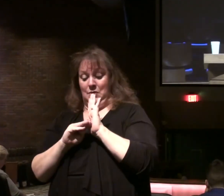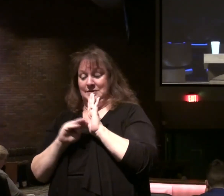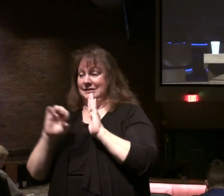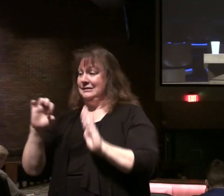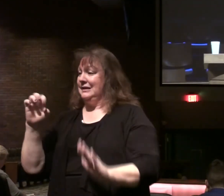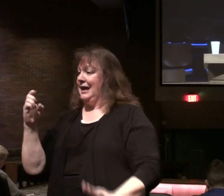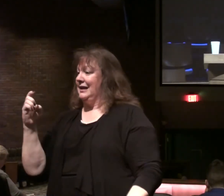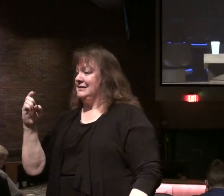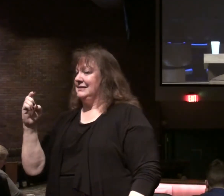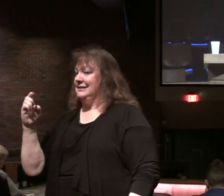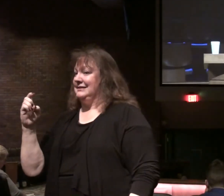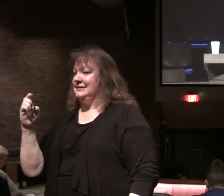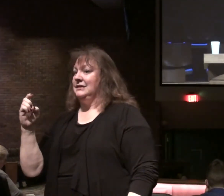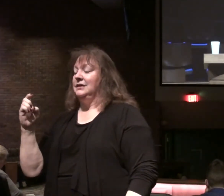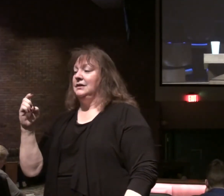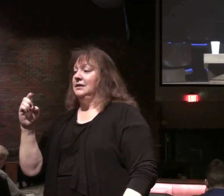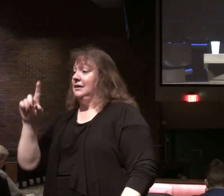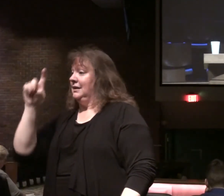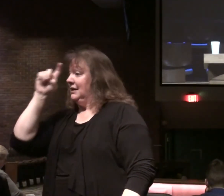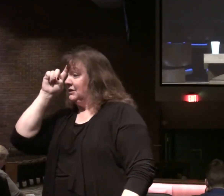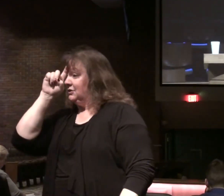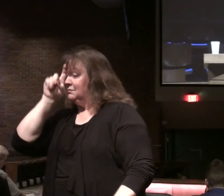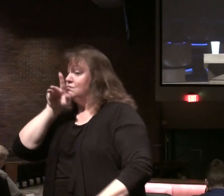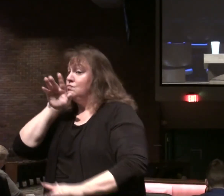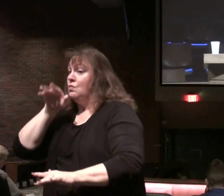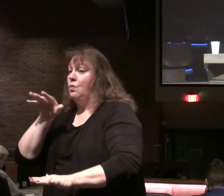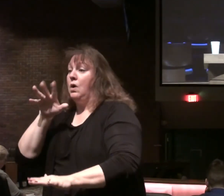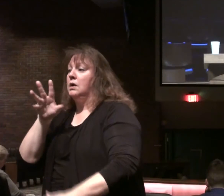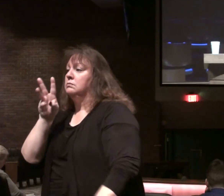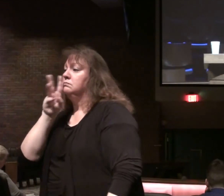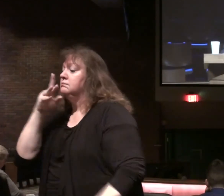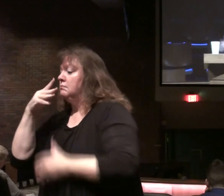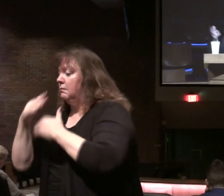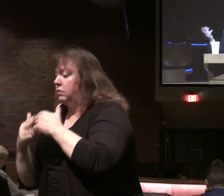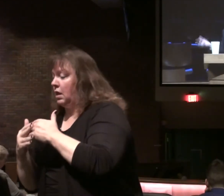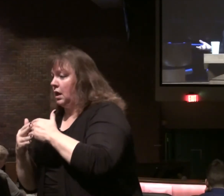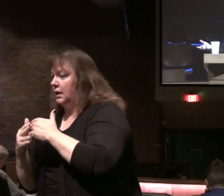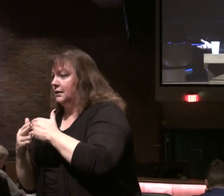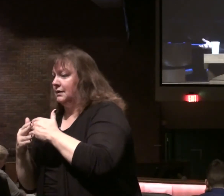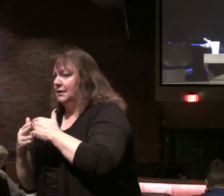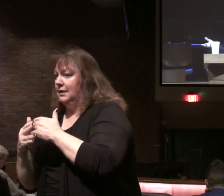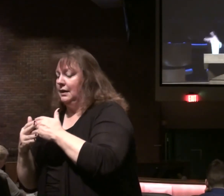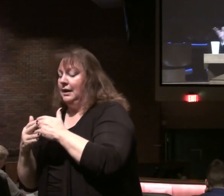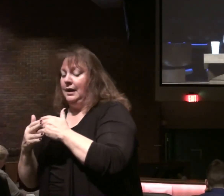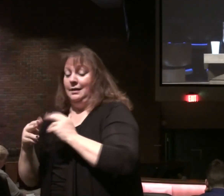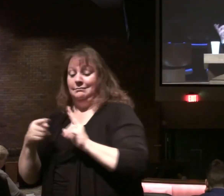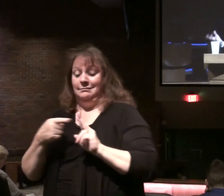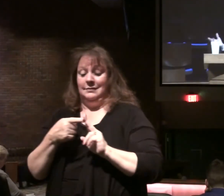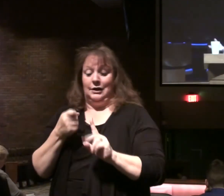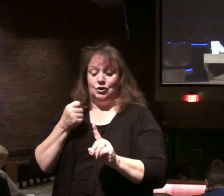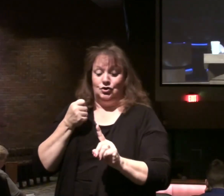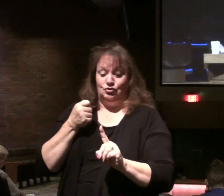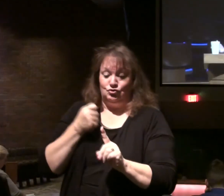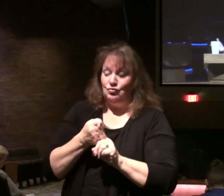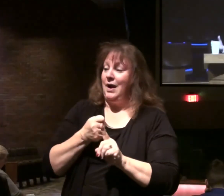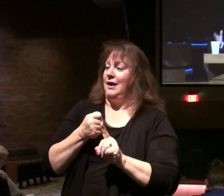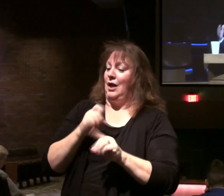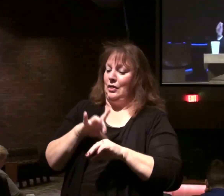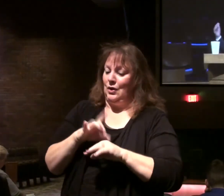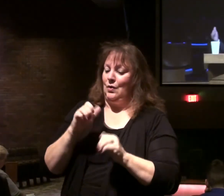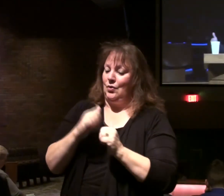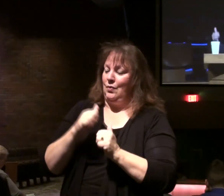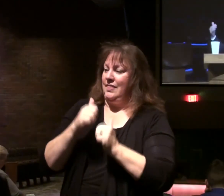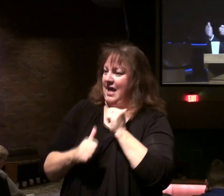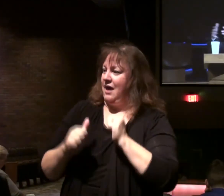And to strike the earth with every plague. Again. Connection to Moses ministry.